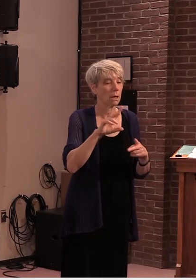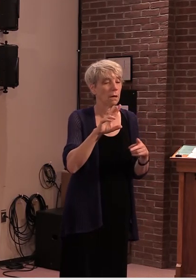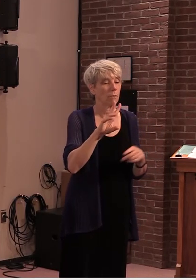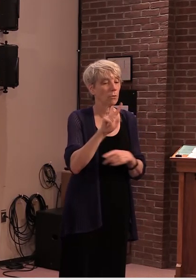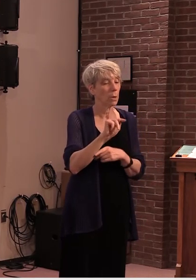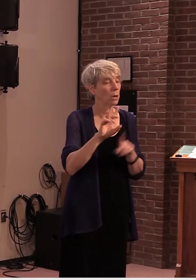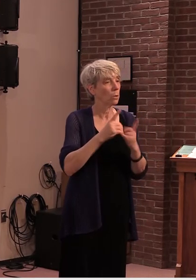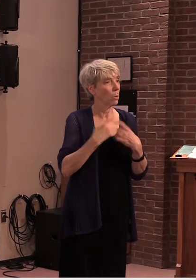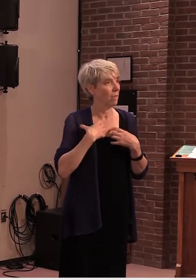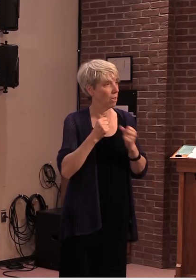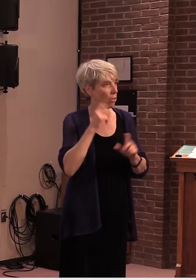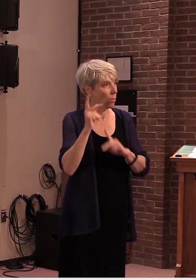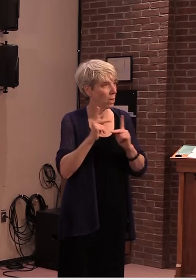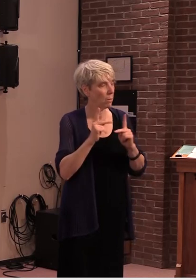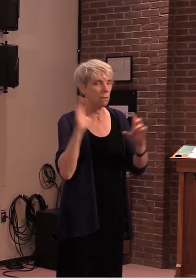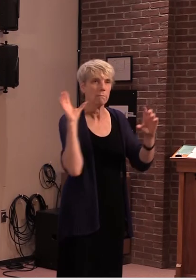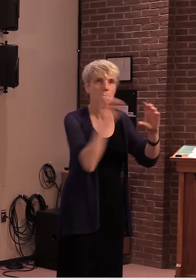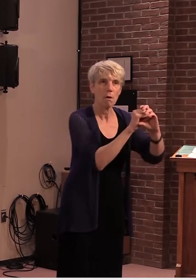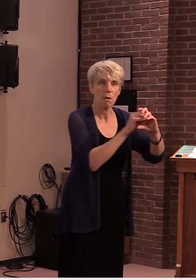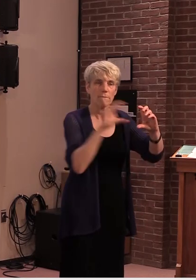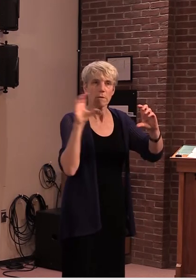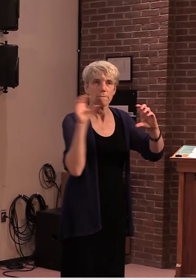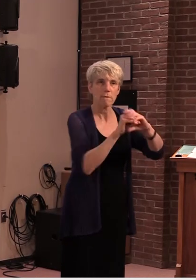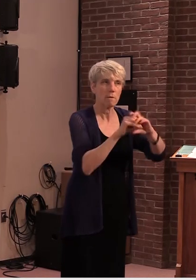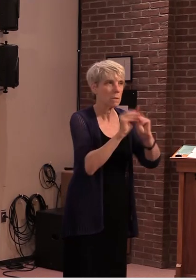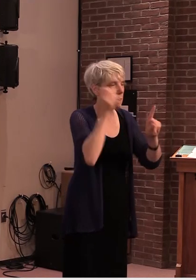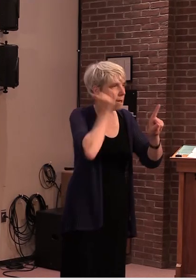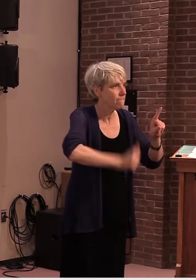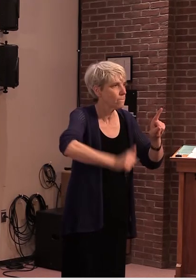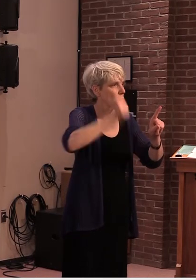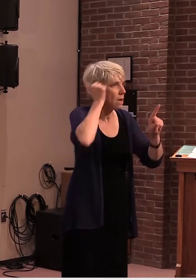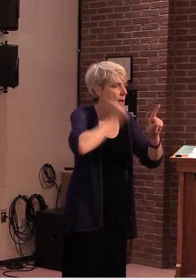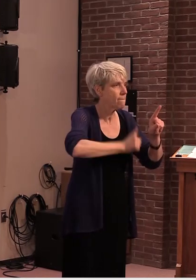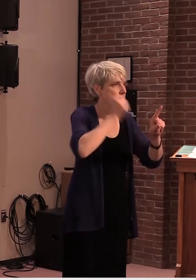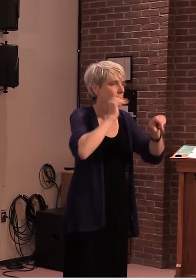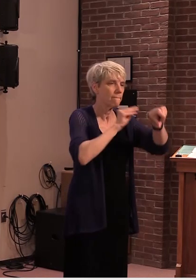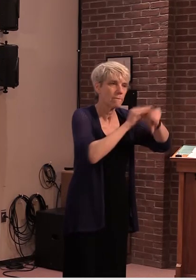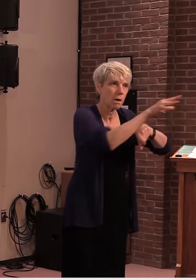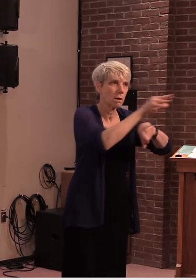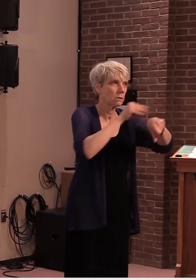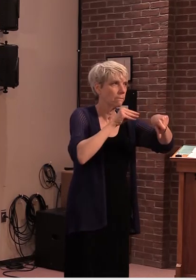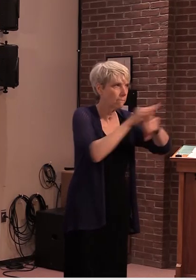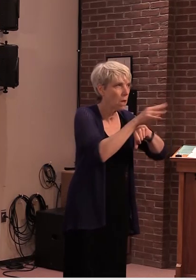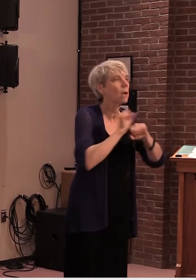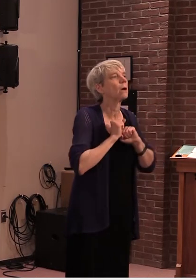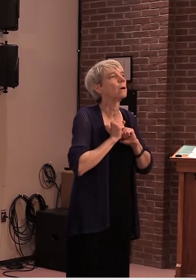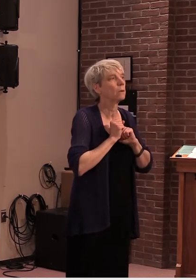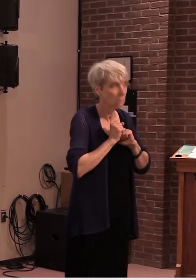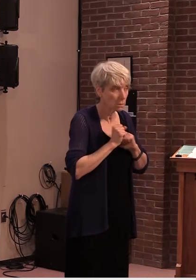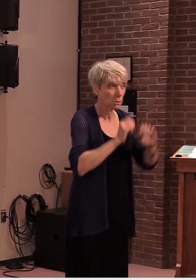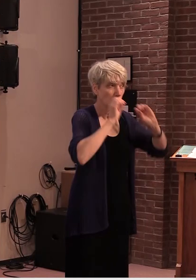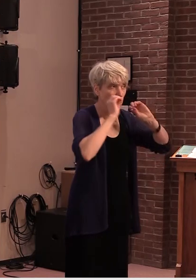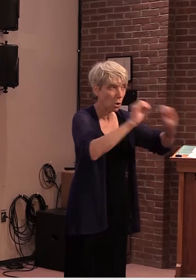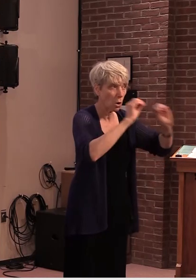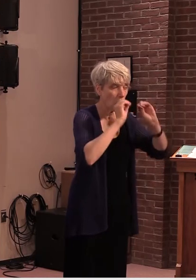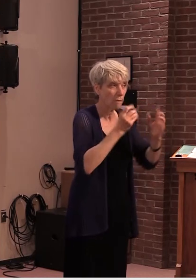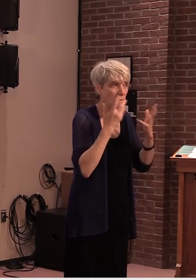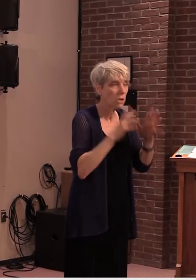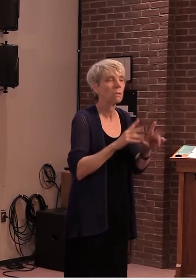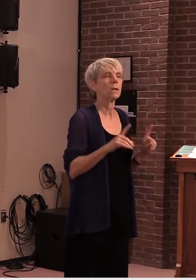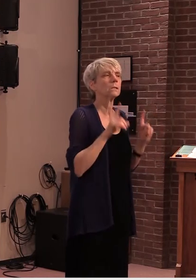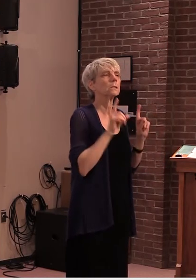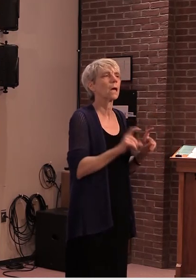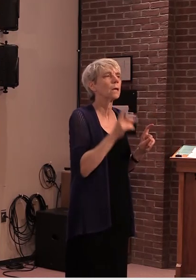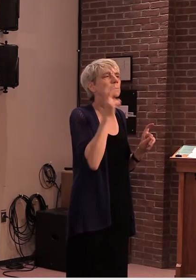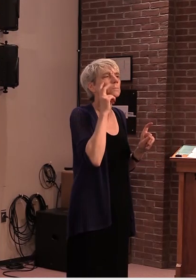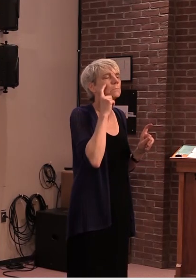daily briefings with core civic we have then conducted a series of exercises with core civic to ensure